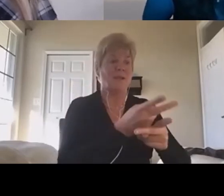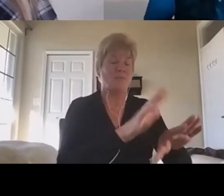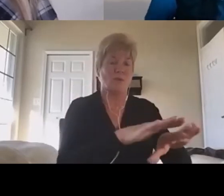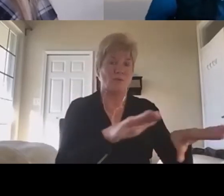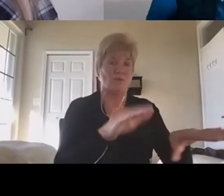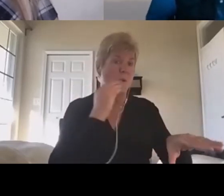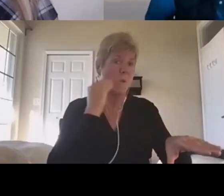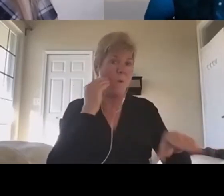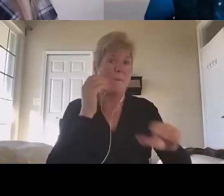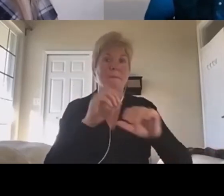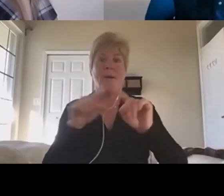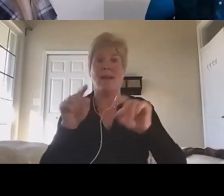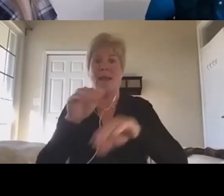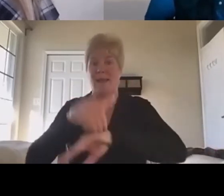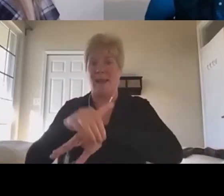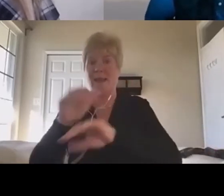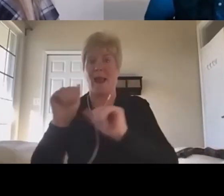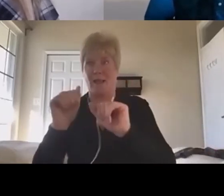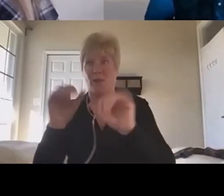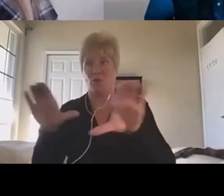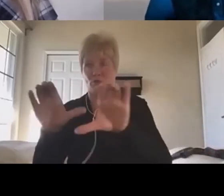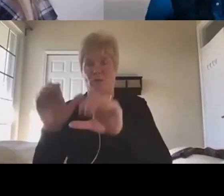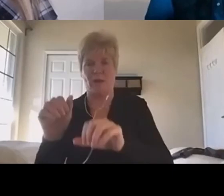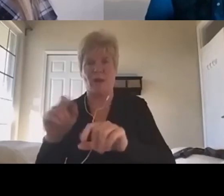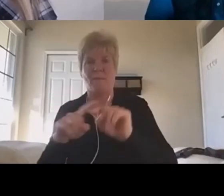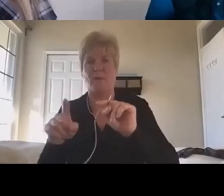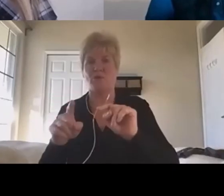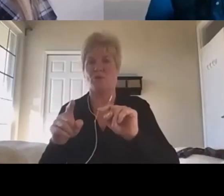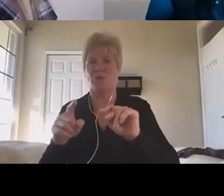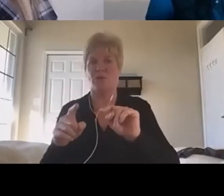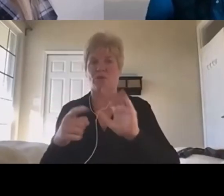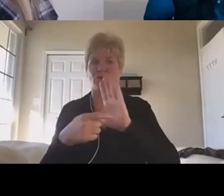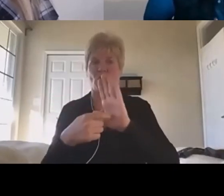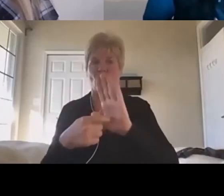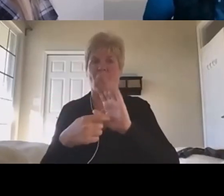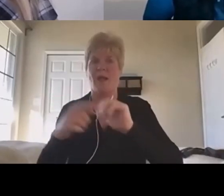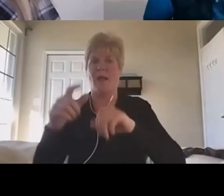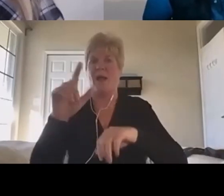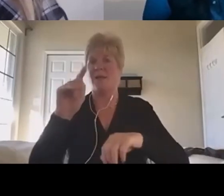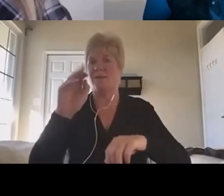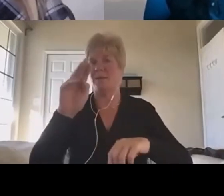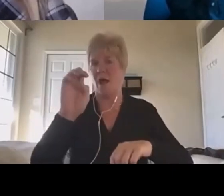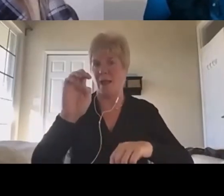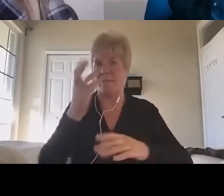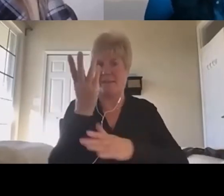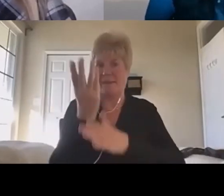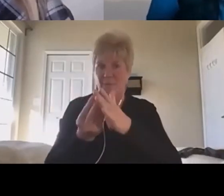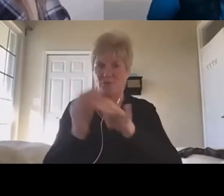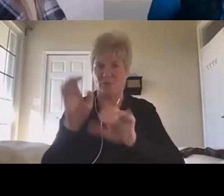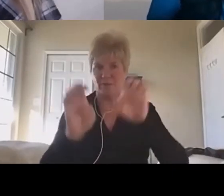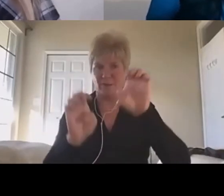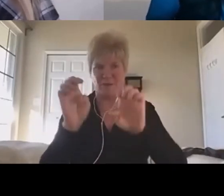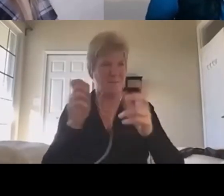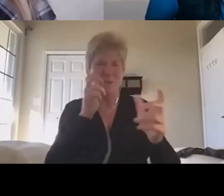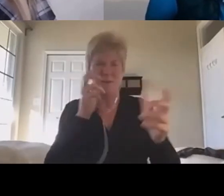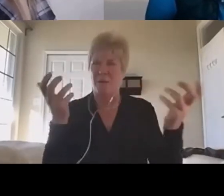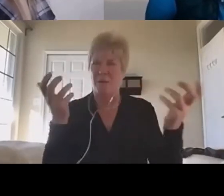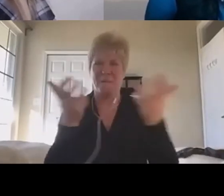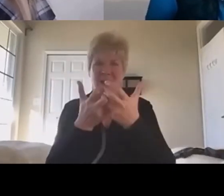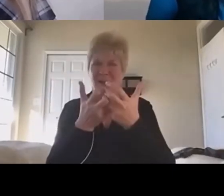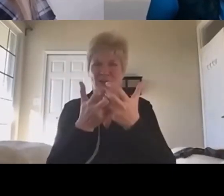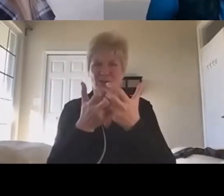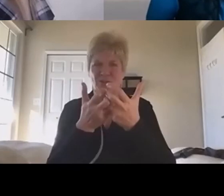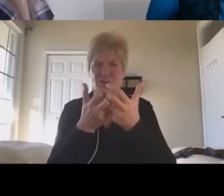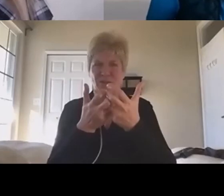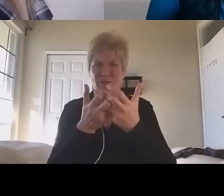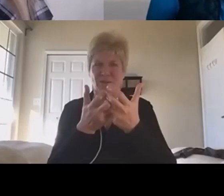duties at night and you're saying you're going to use a time gap, you know, to evaluate, that may not be a good match for